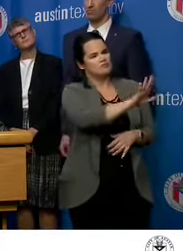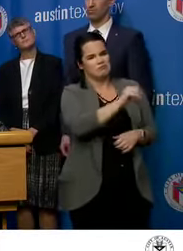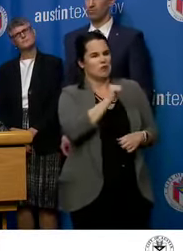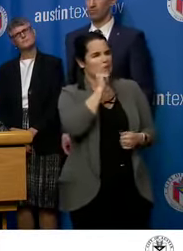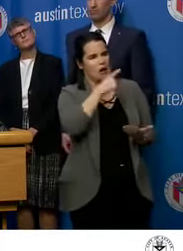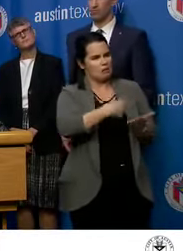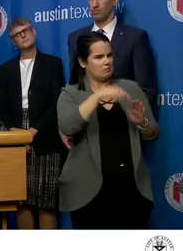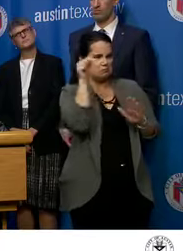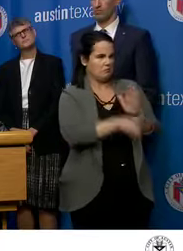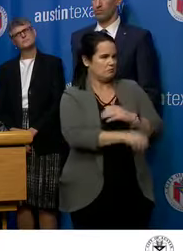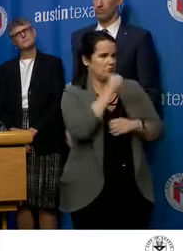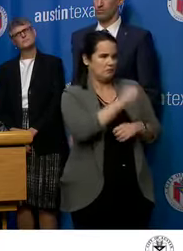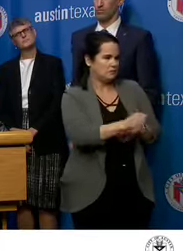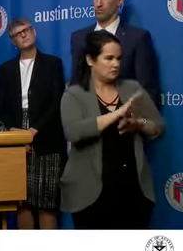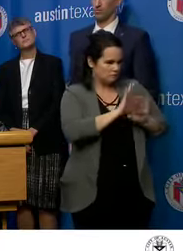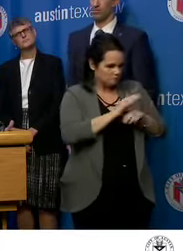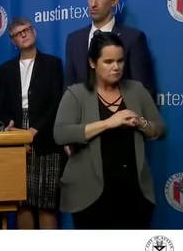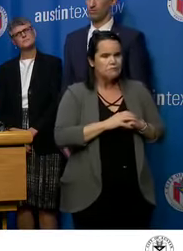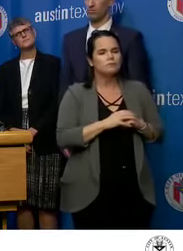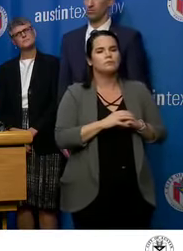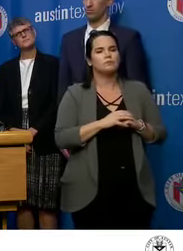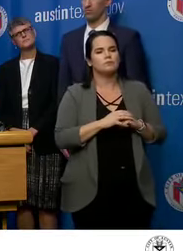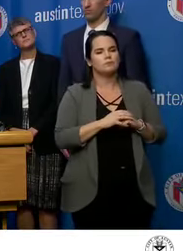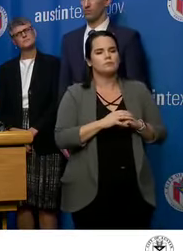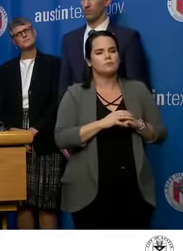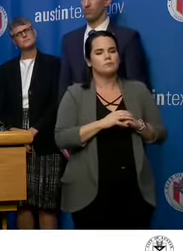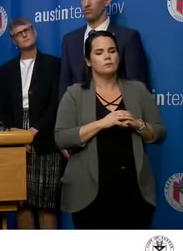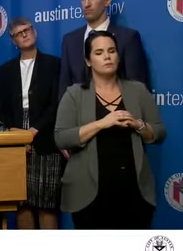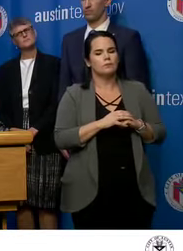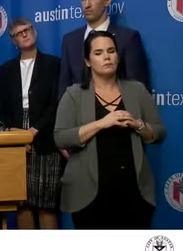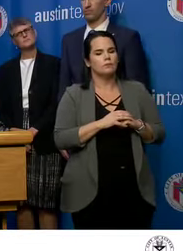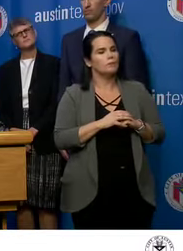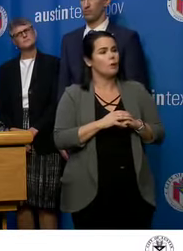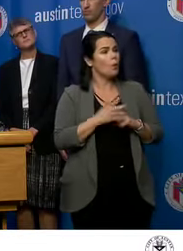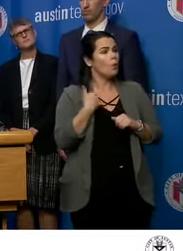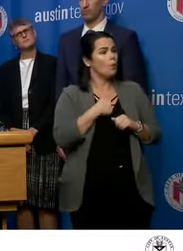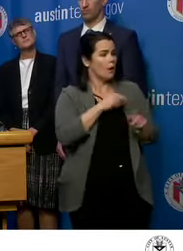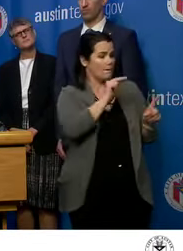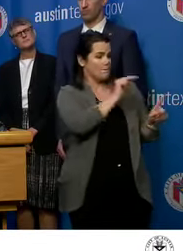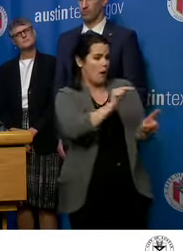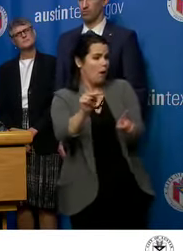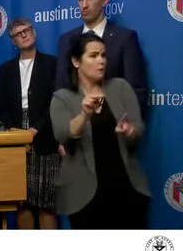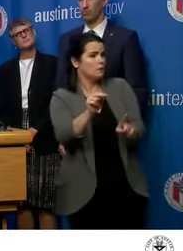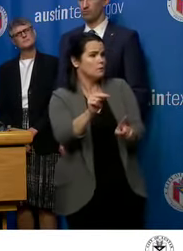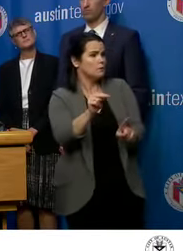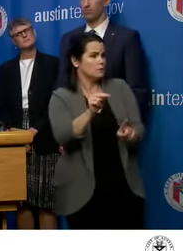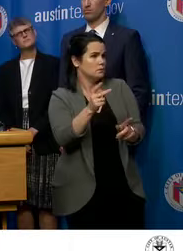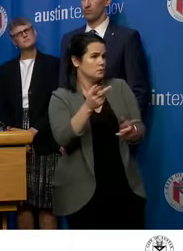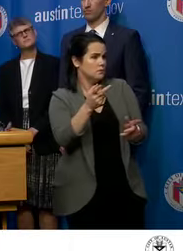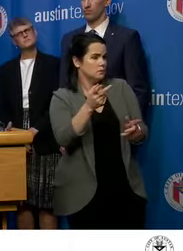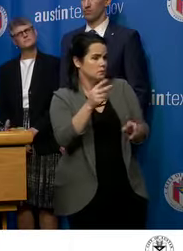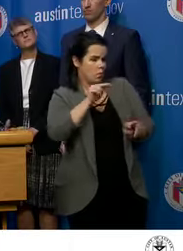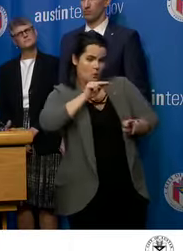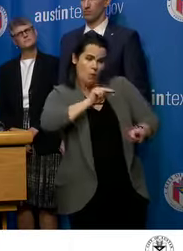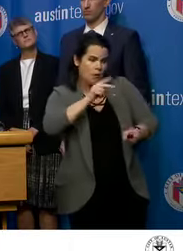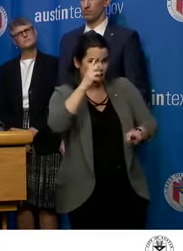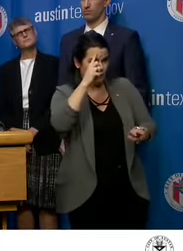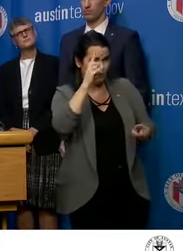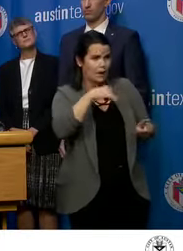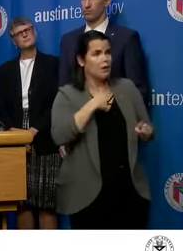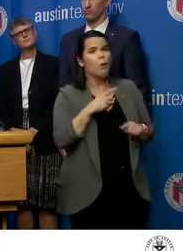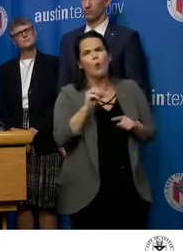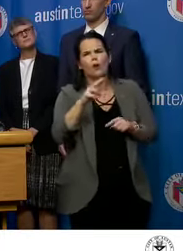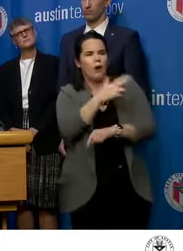further details about them. Uh, I will say that, uh, they, they are monitored, uh, by us or public, uh, or hospital